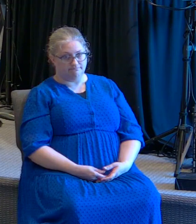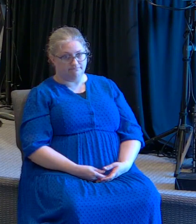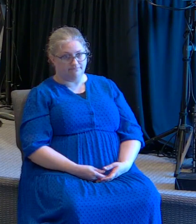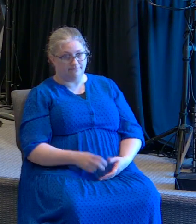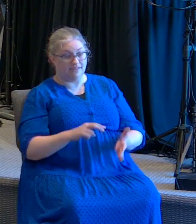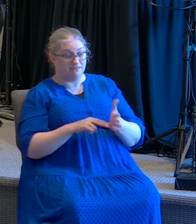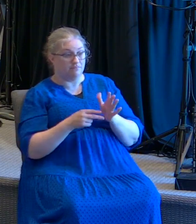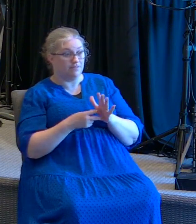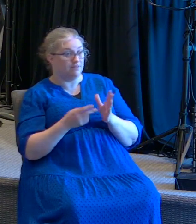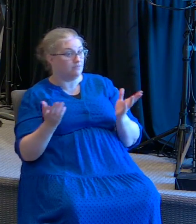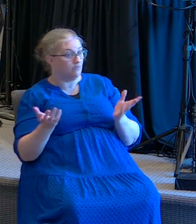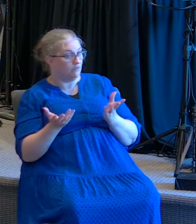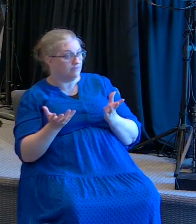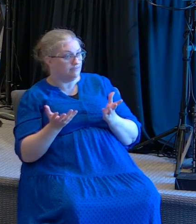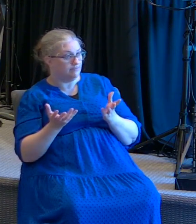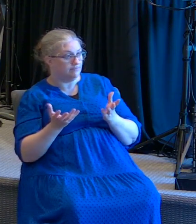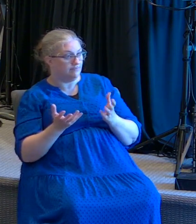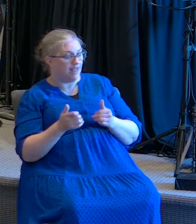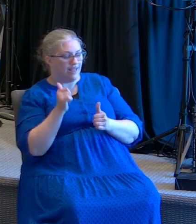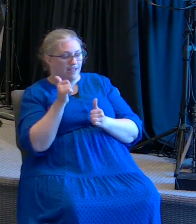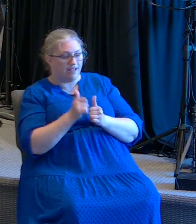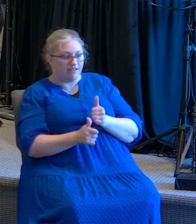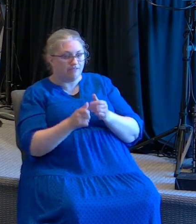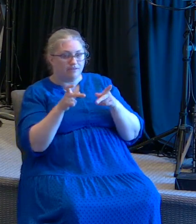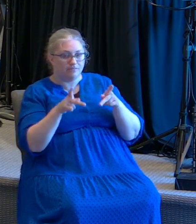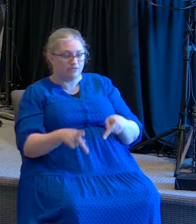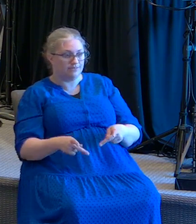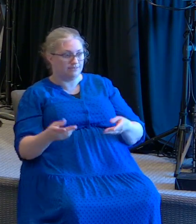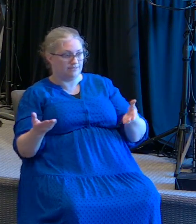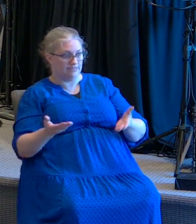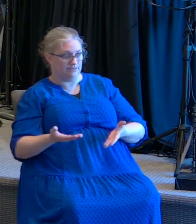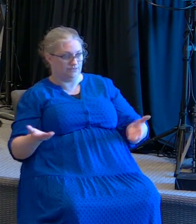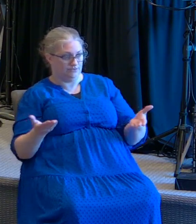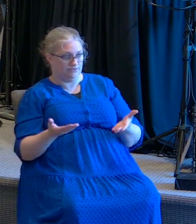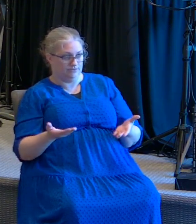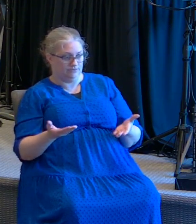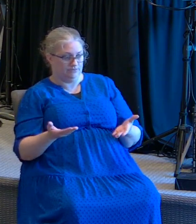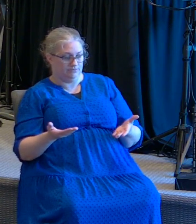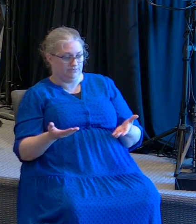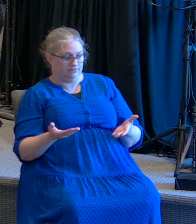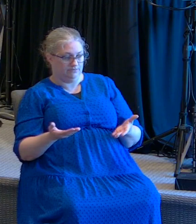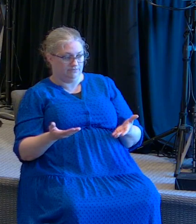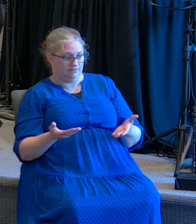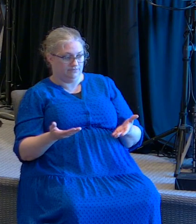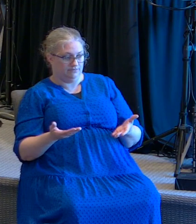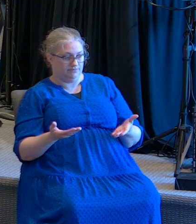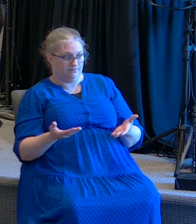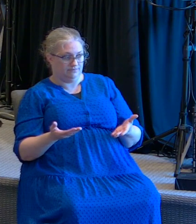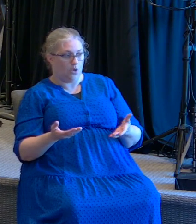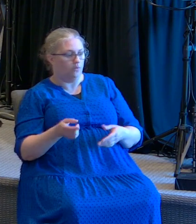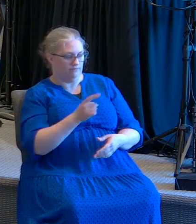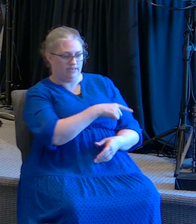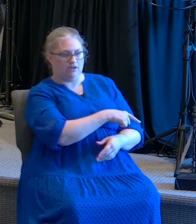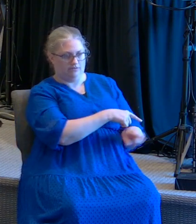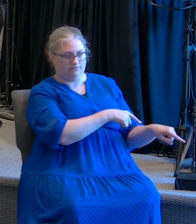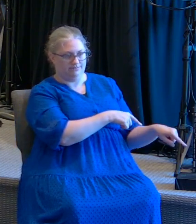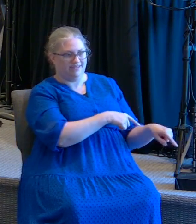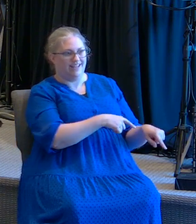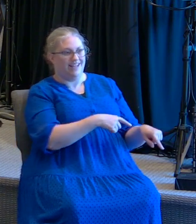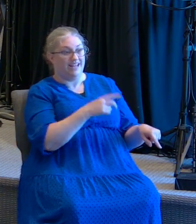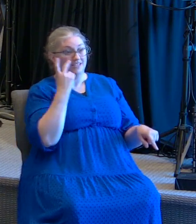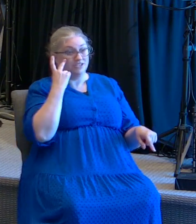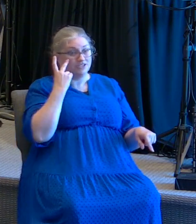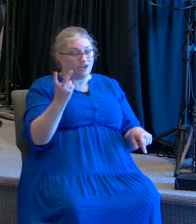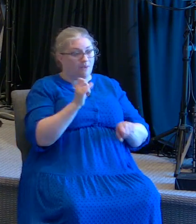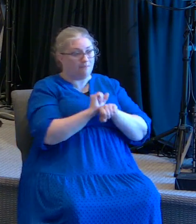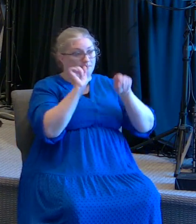in the room. Que significa que todos los que estaban en el cuarto. Not only witnessed a miracle of healing. No